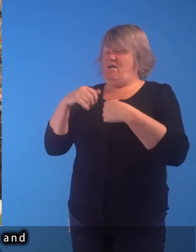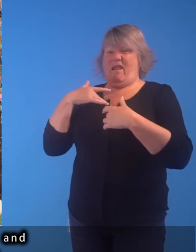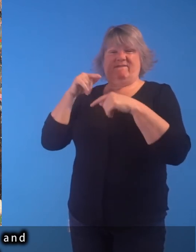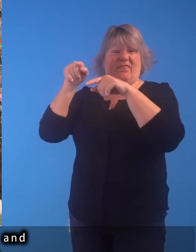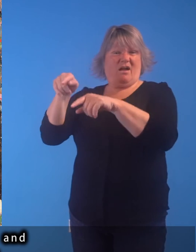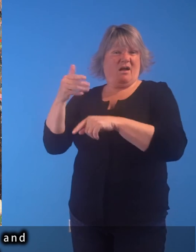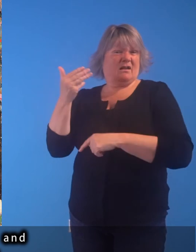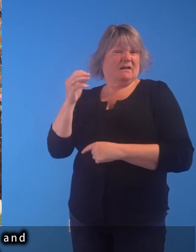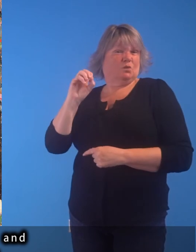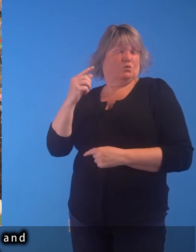there by 1907.